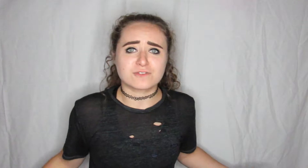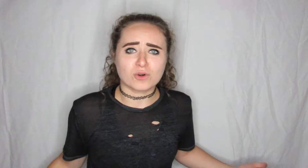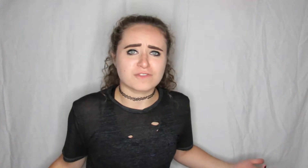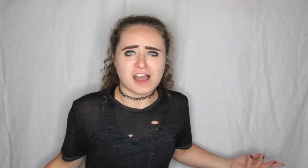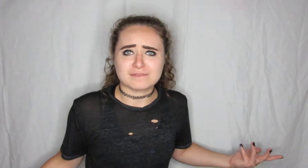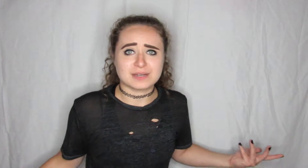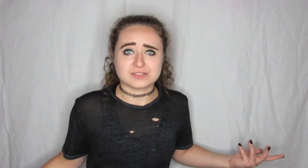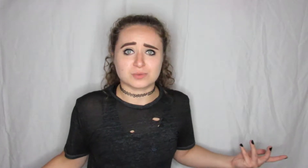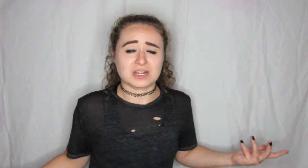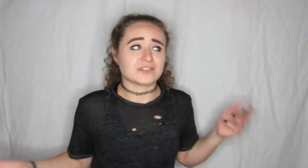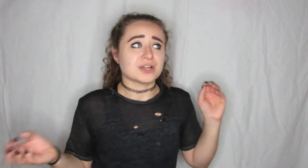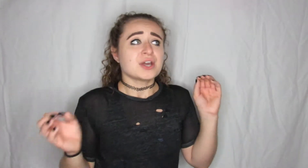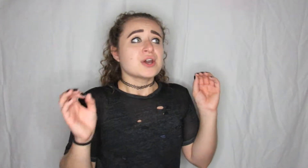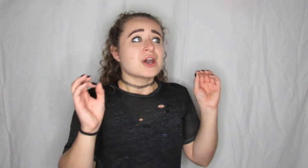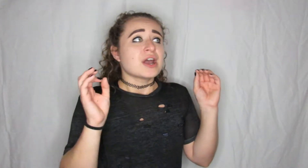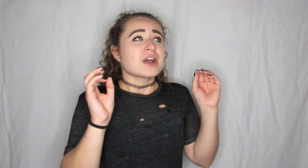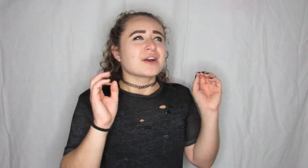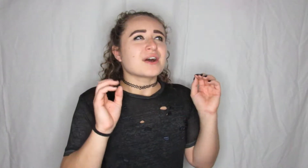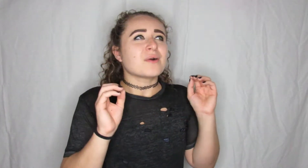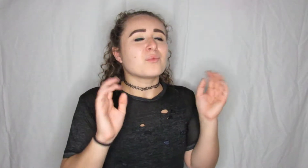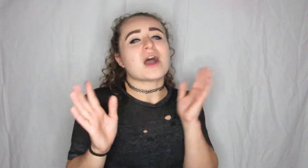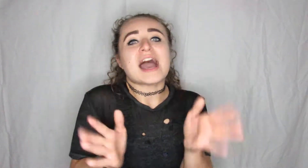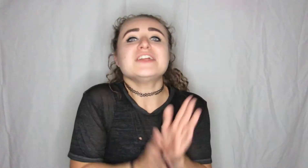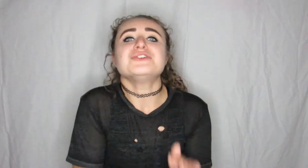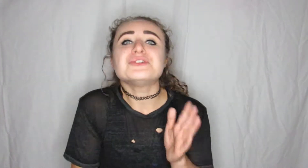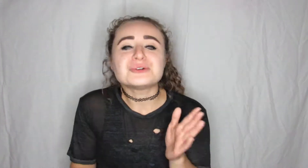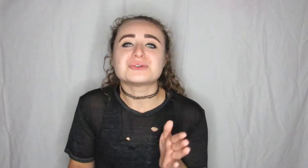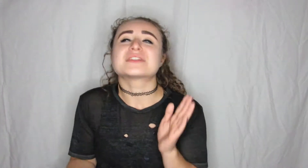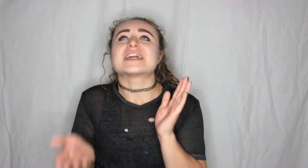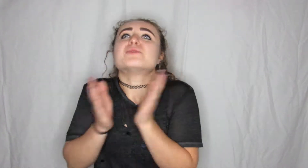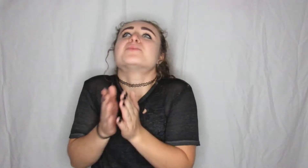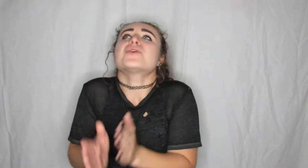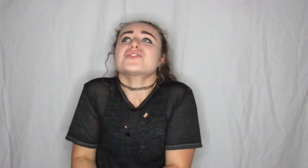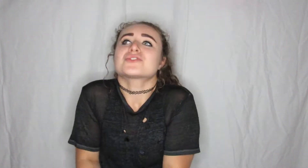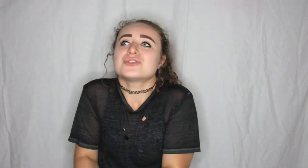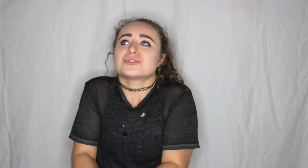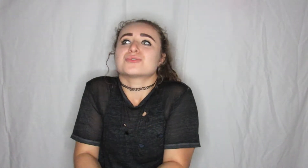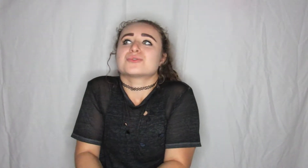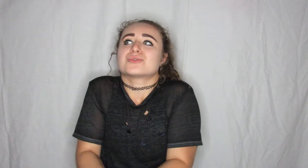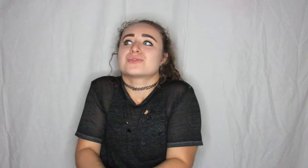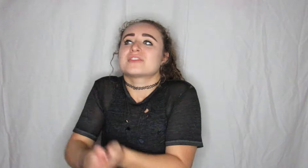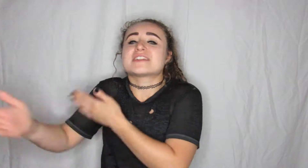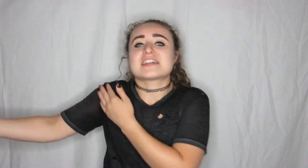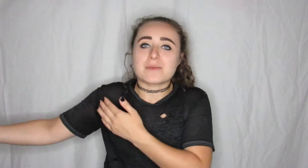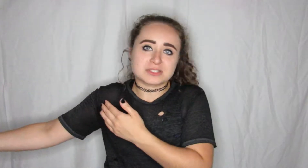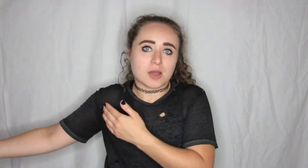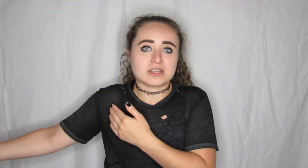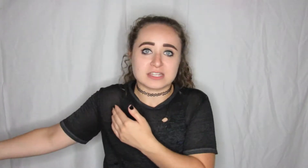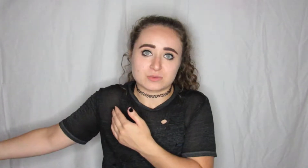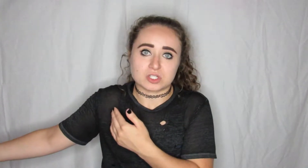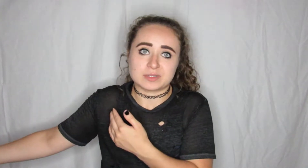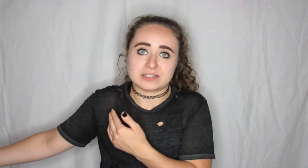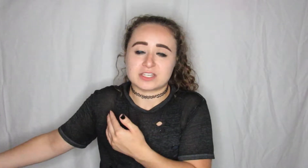four or five months or whatever I knew like we both knew that the time was coming that he was gonna be living